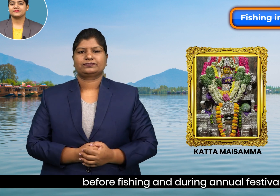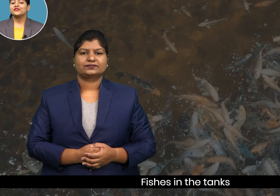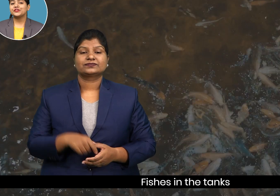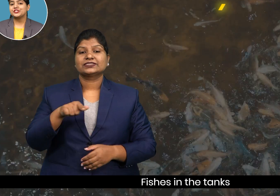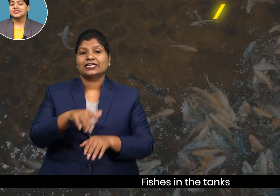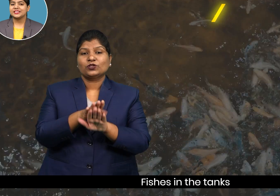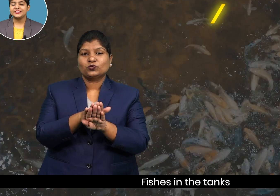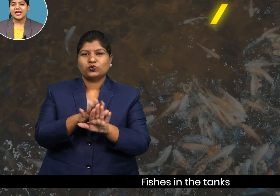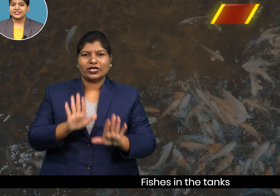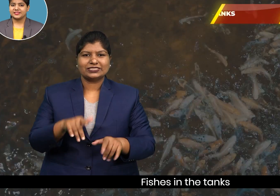Fishes in the tanks.